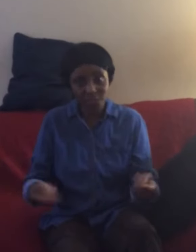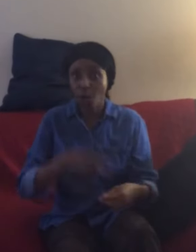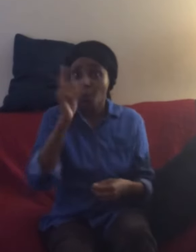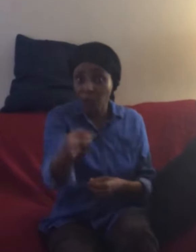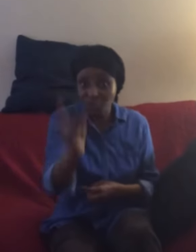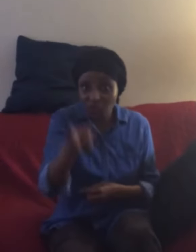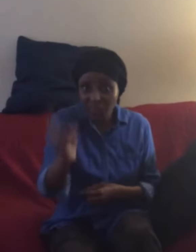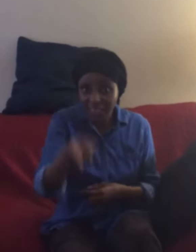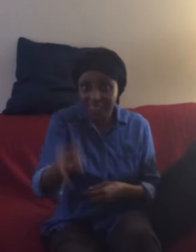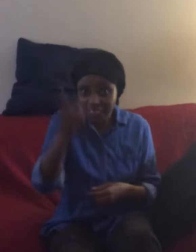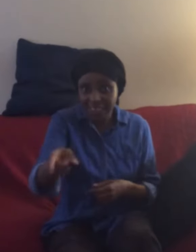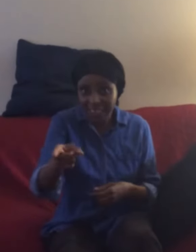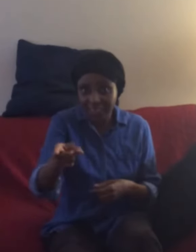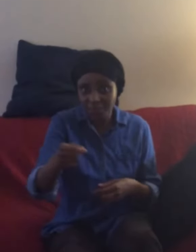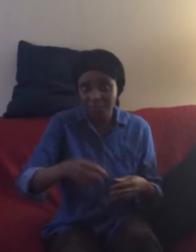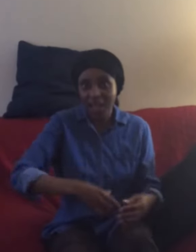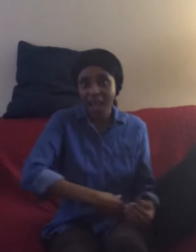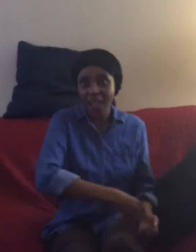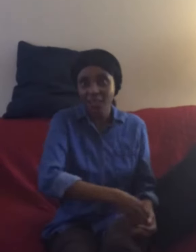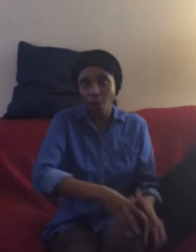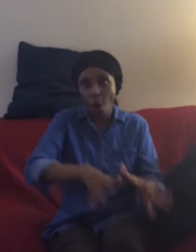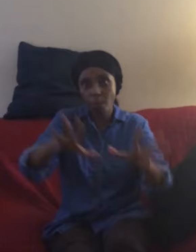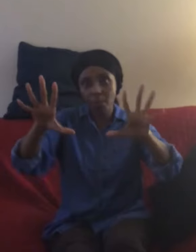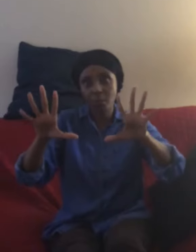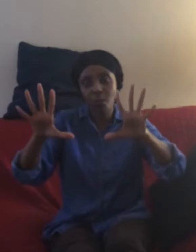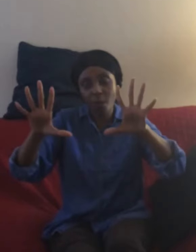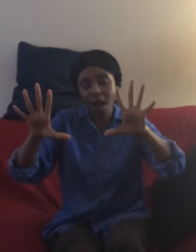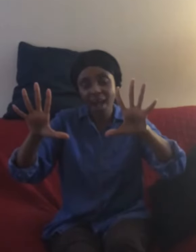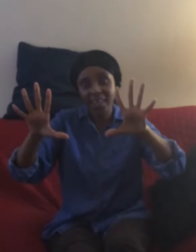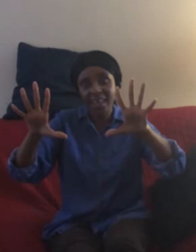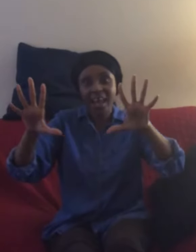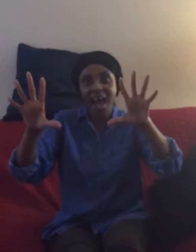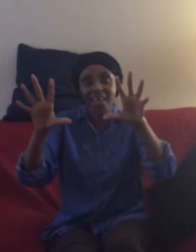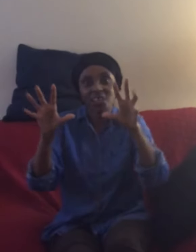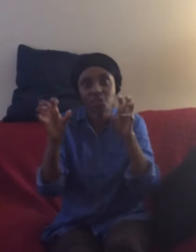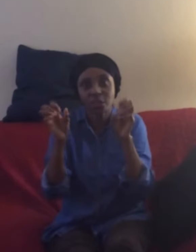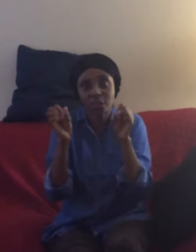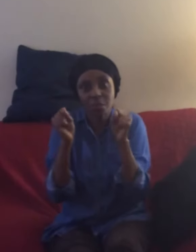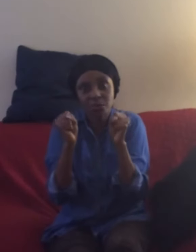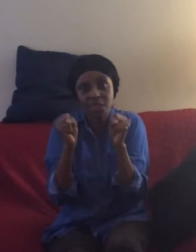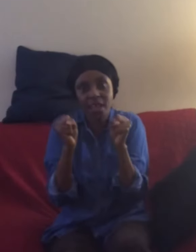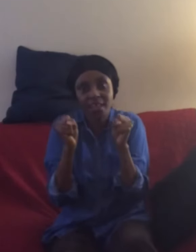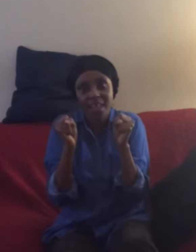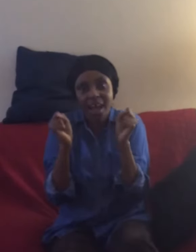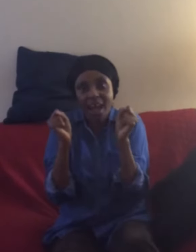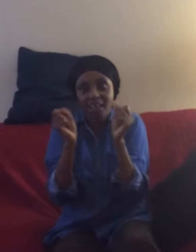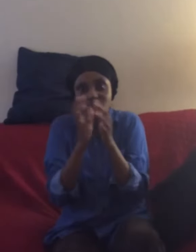would you like to see i can open them wide i could shut them up tight i could